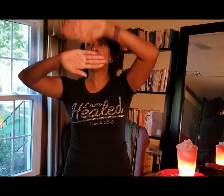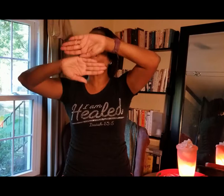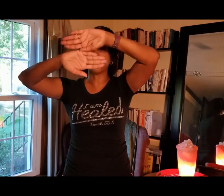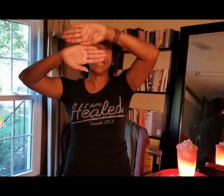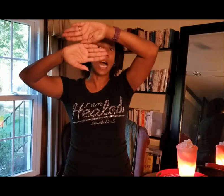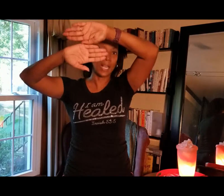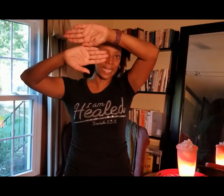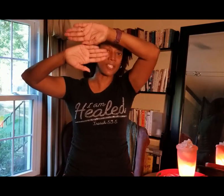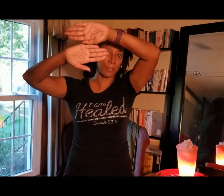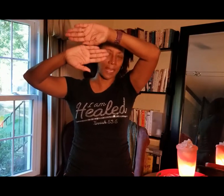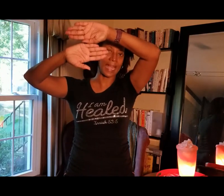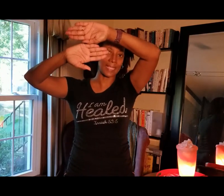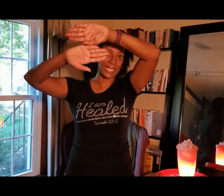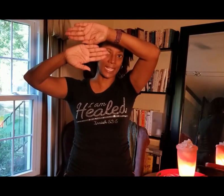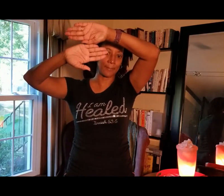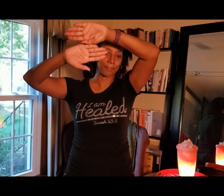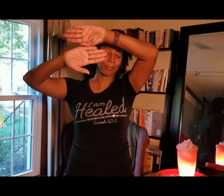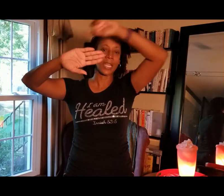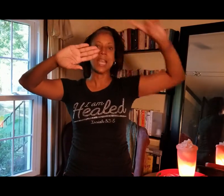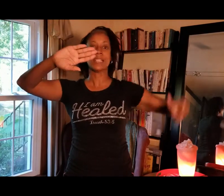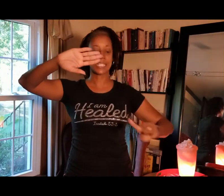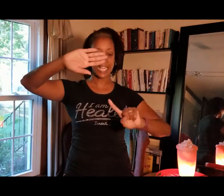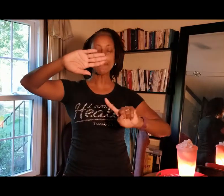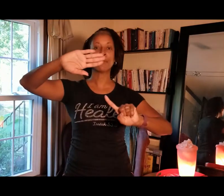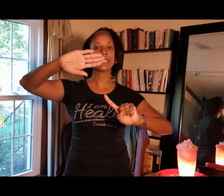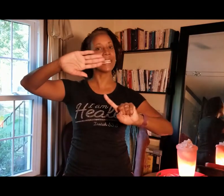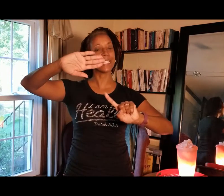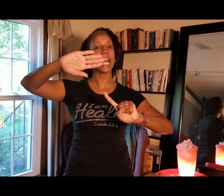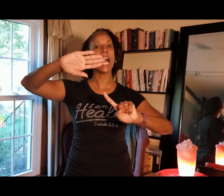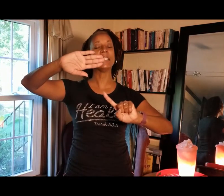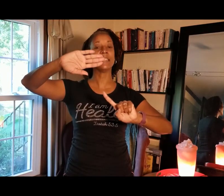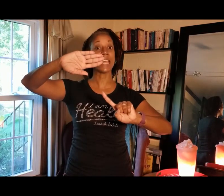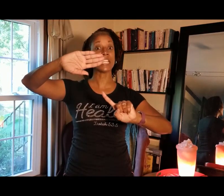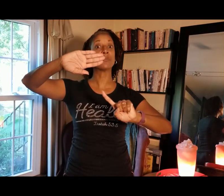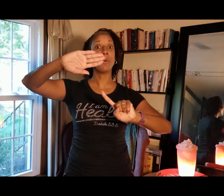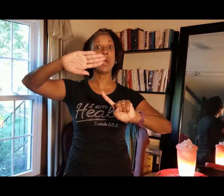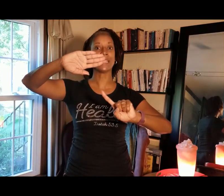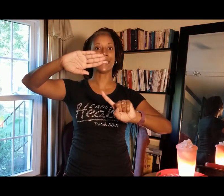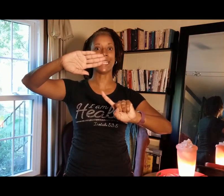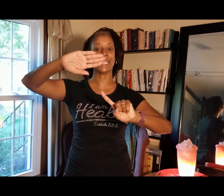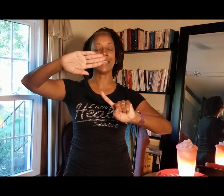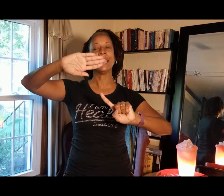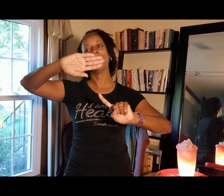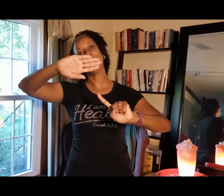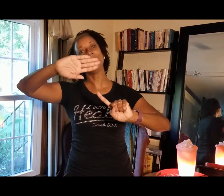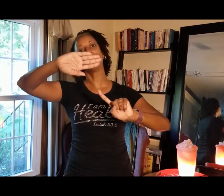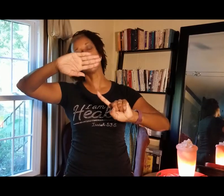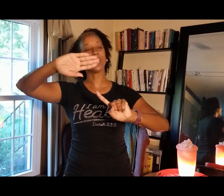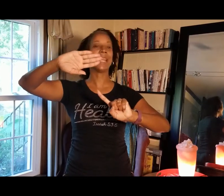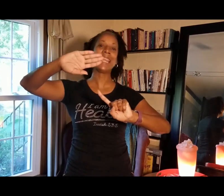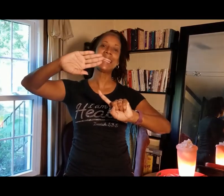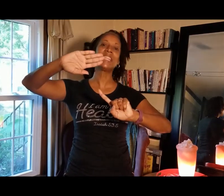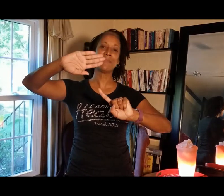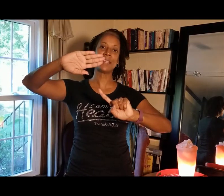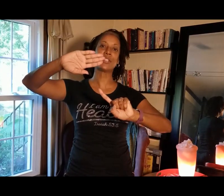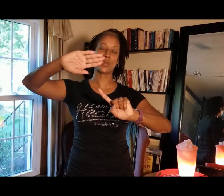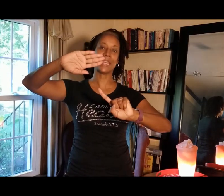up against the black sea. Cyprus is an Island that is pointy Eastern in the Mediterranean